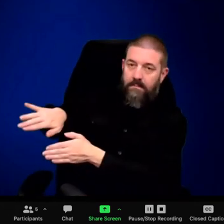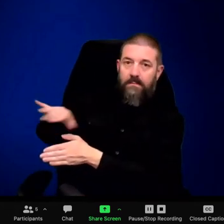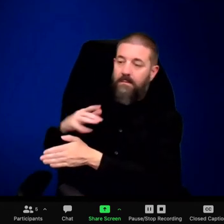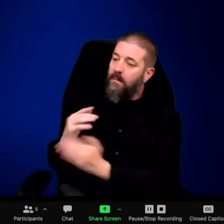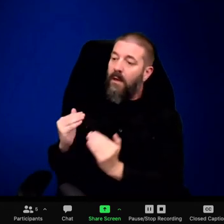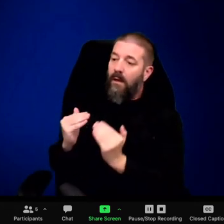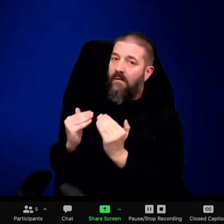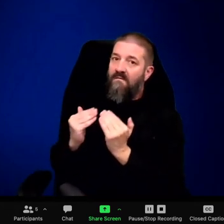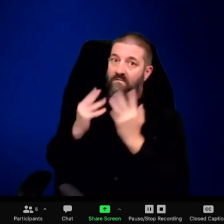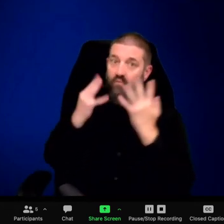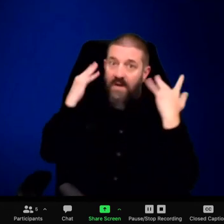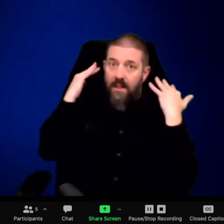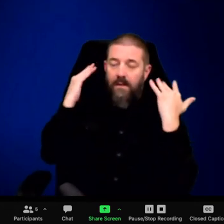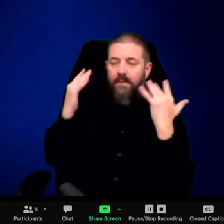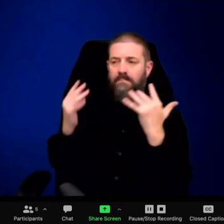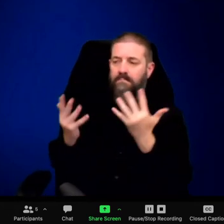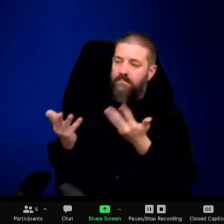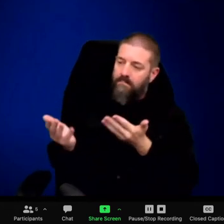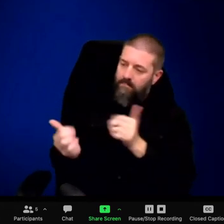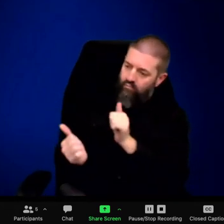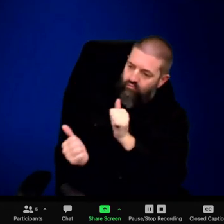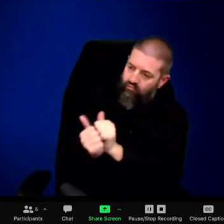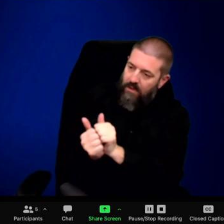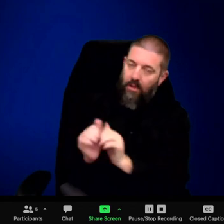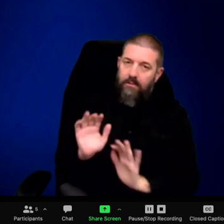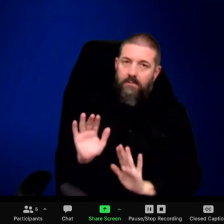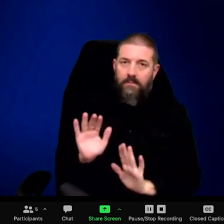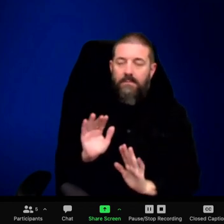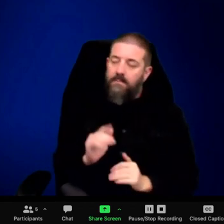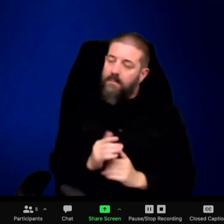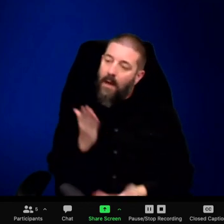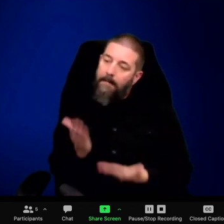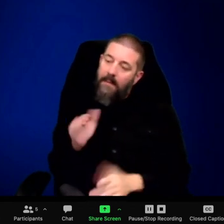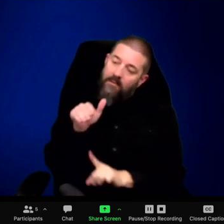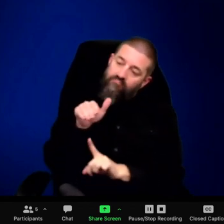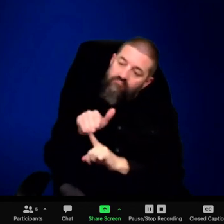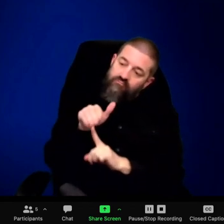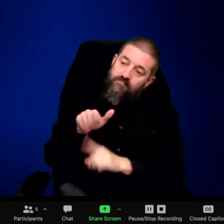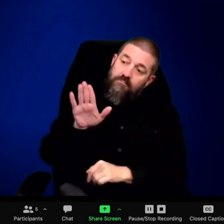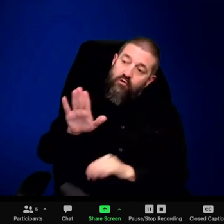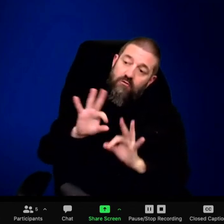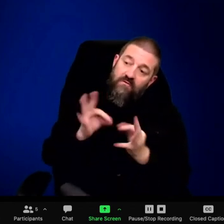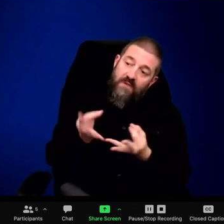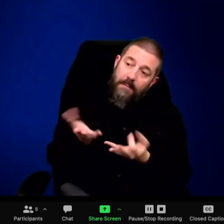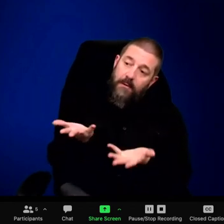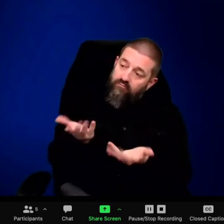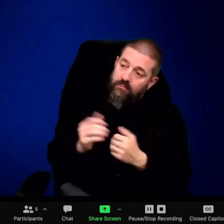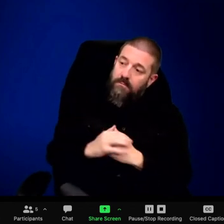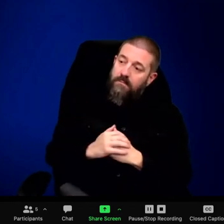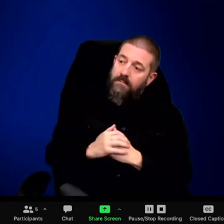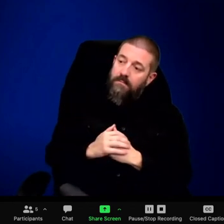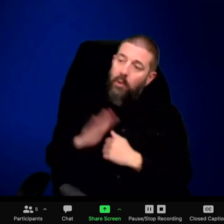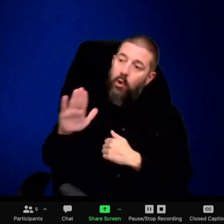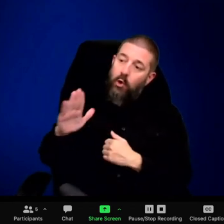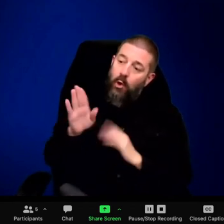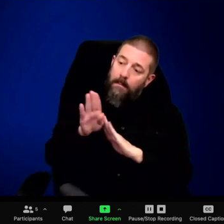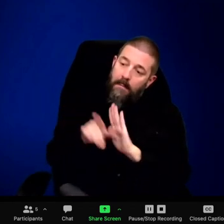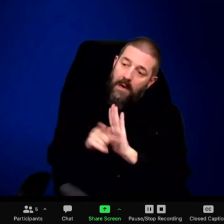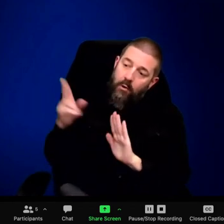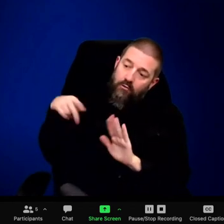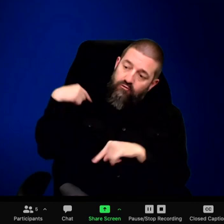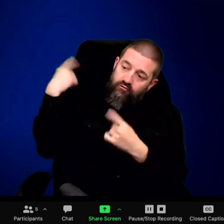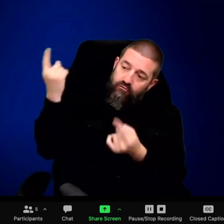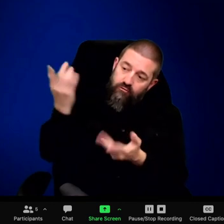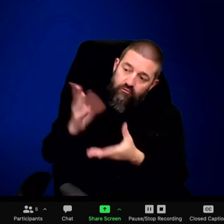And the opposition is even more stupid than they thought they were. So it does some good if you're speaking to